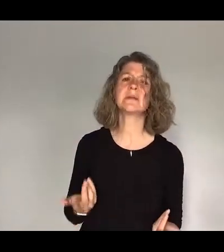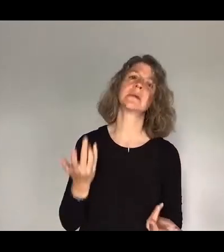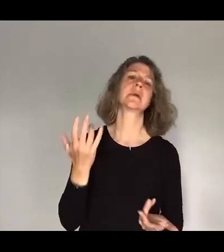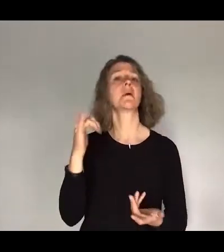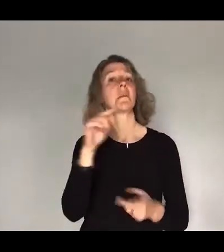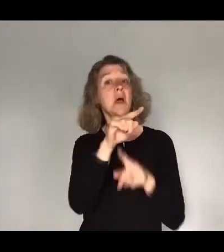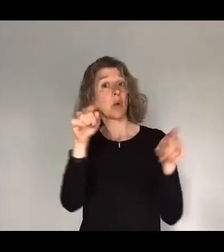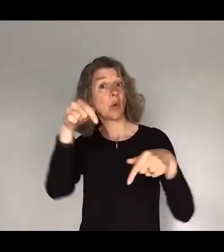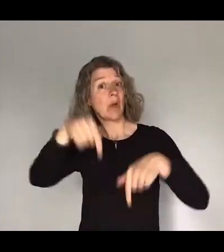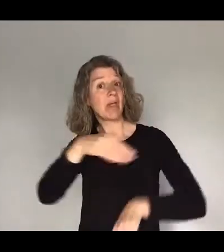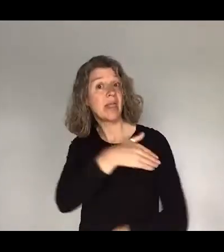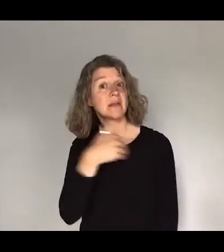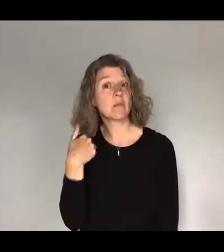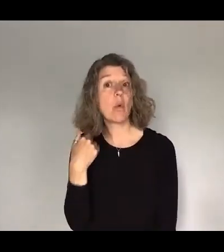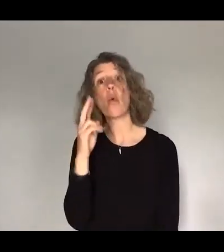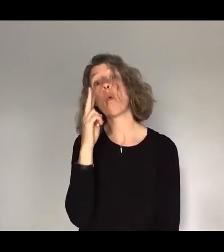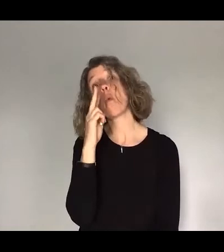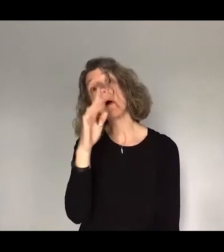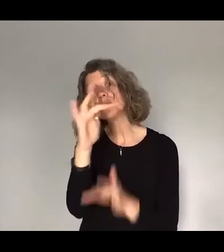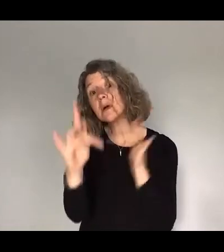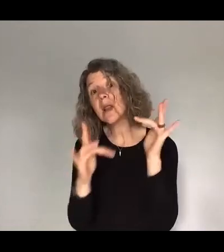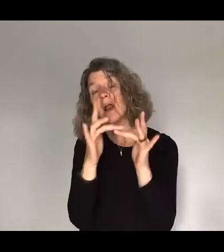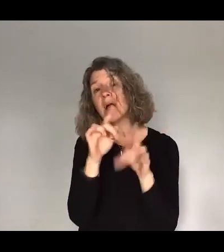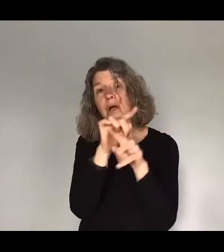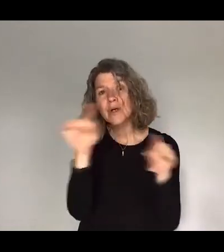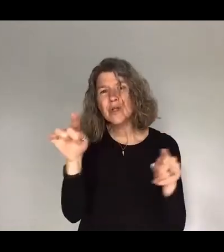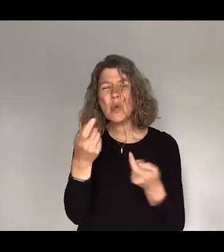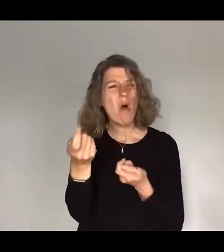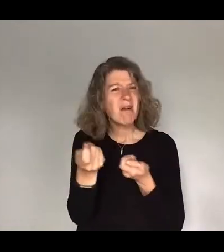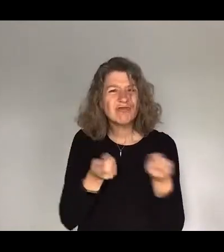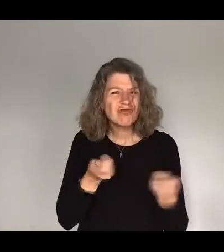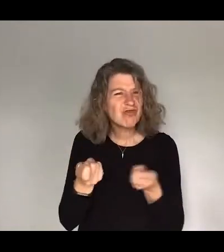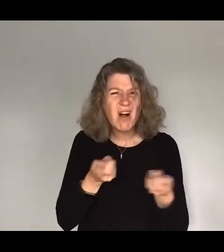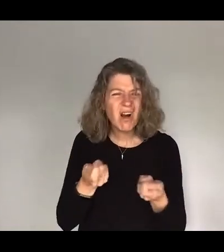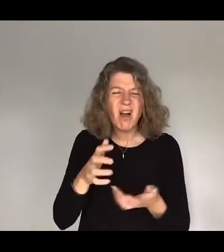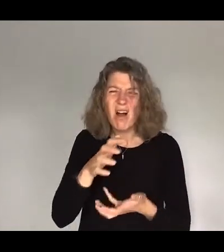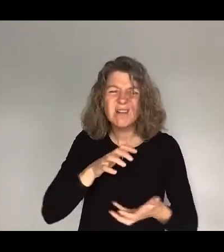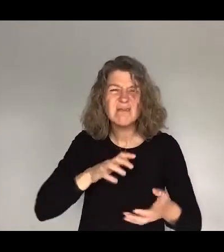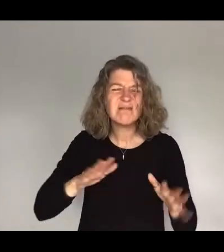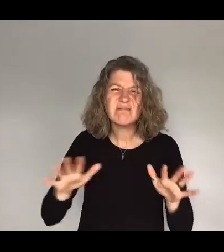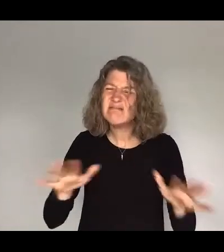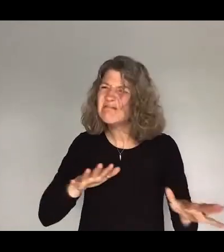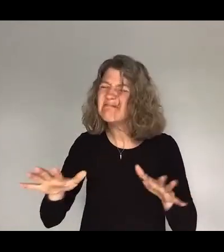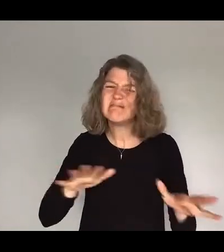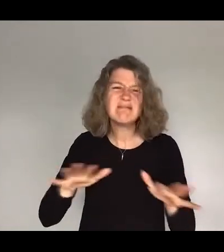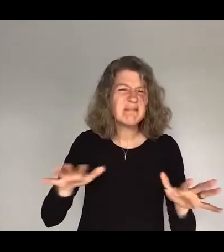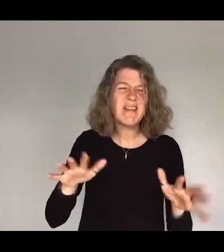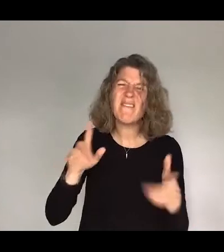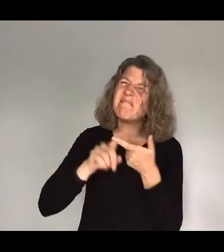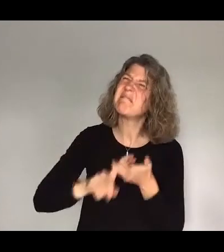this morning or you're watching online and you too are struggling to understand how God can be faithful. Maybe